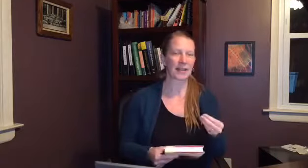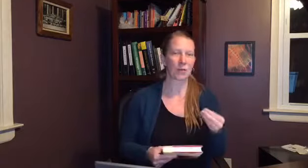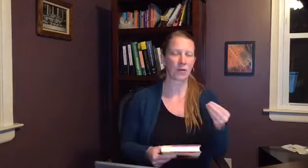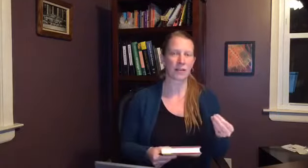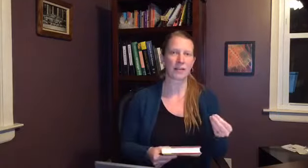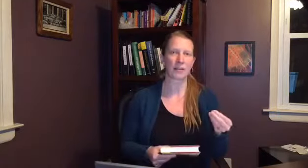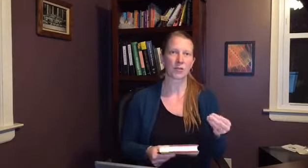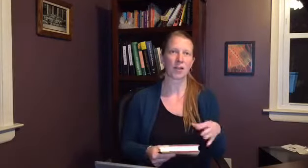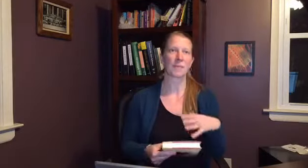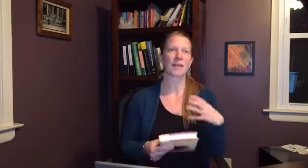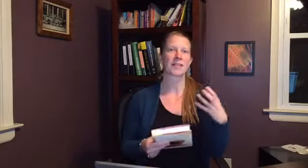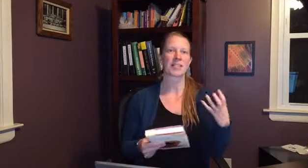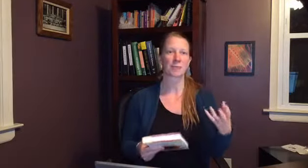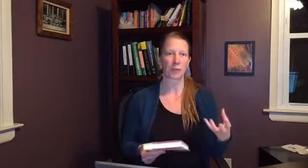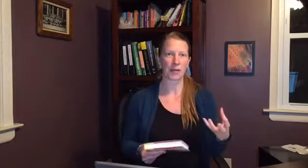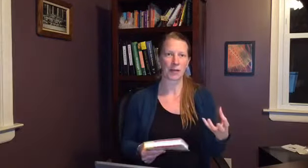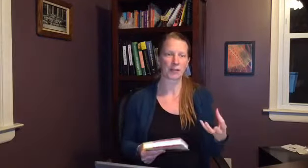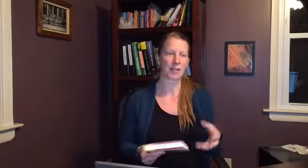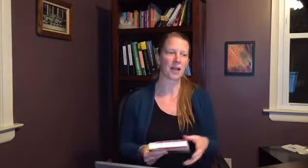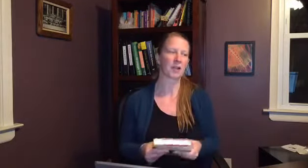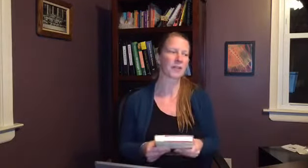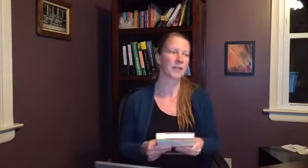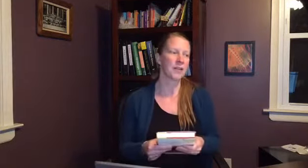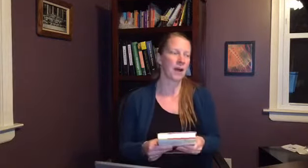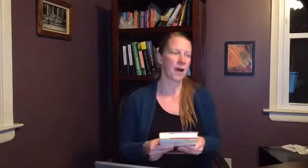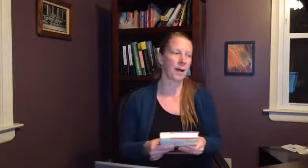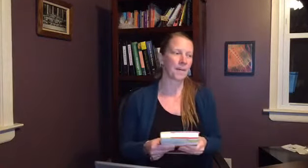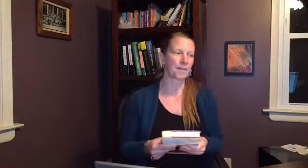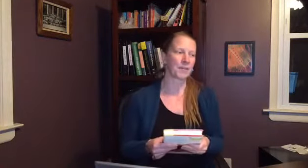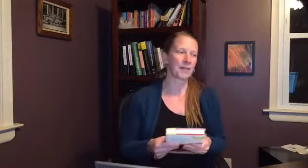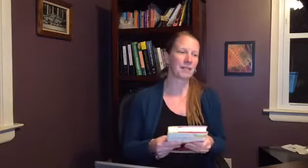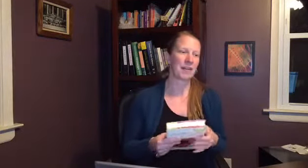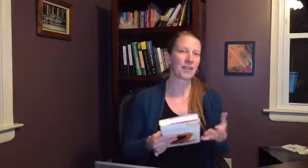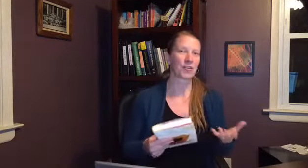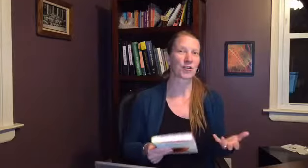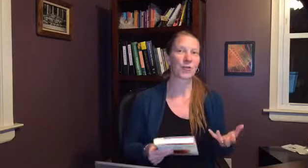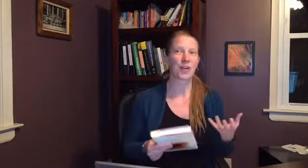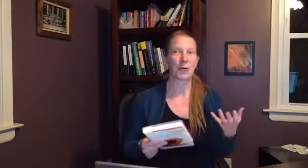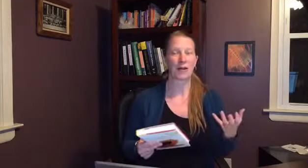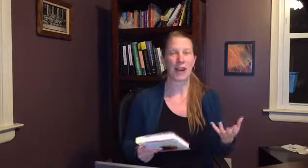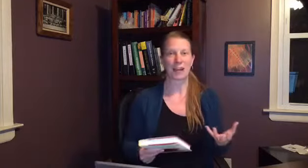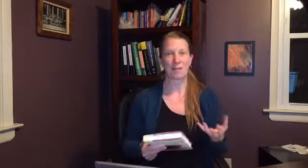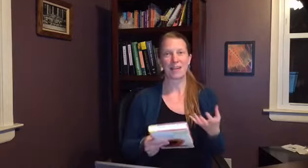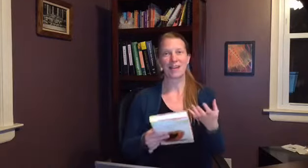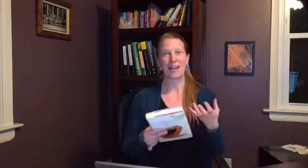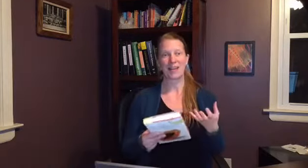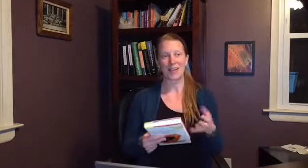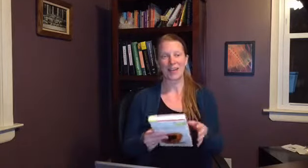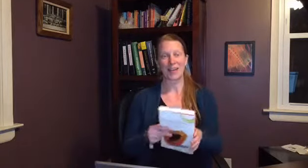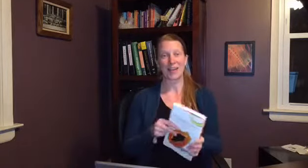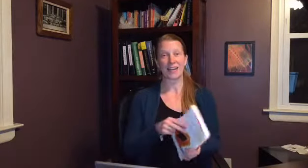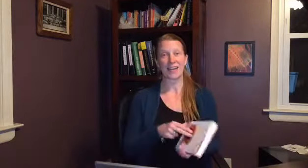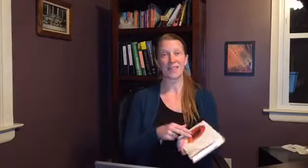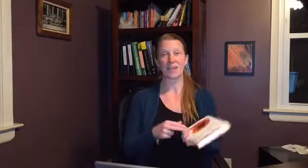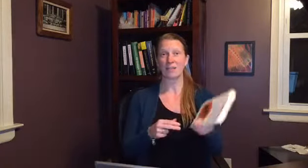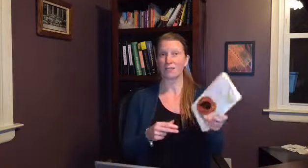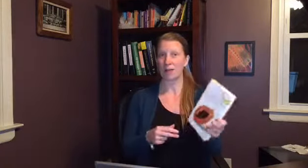that one of the things I was talking about is exploring ourselves and making sure we know our anatomy and everything and even for our